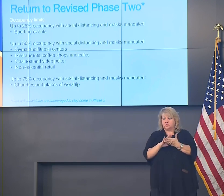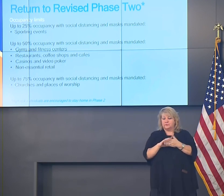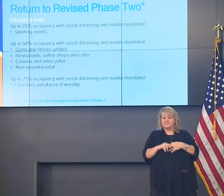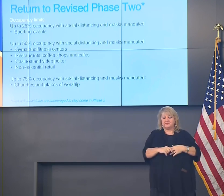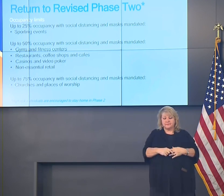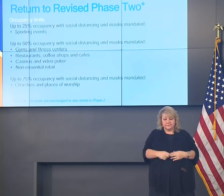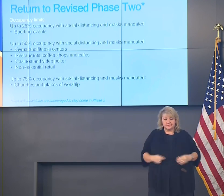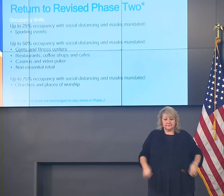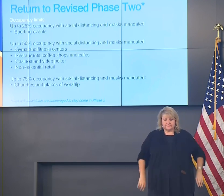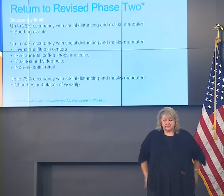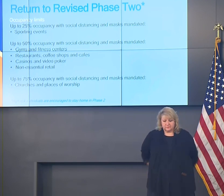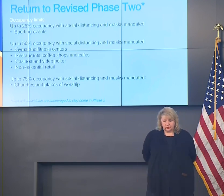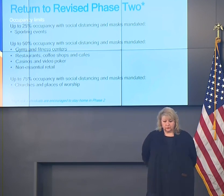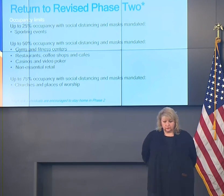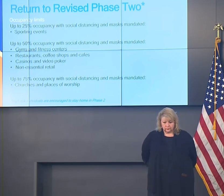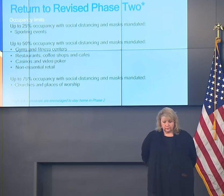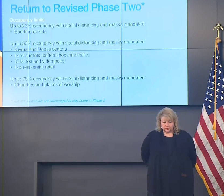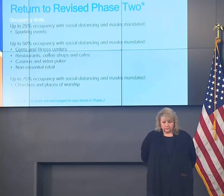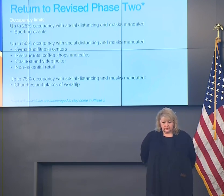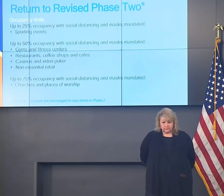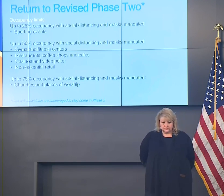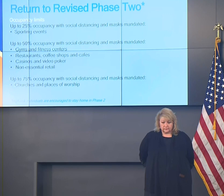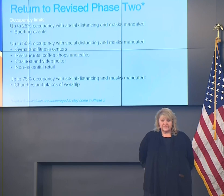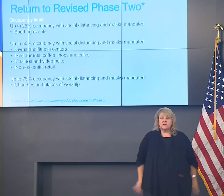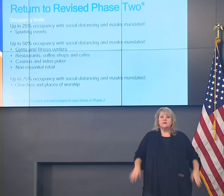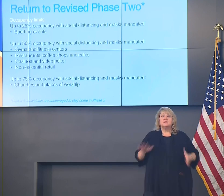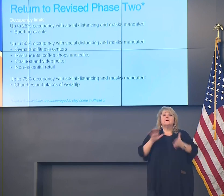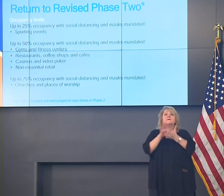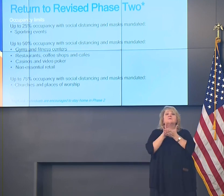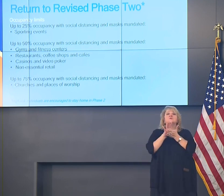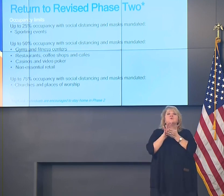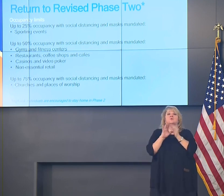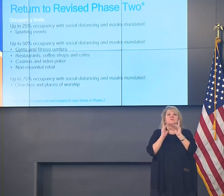districts are doing a good job across the state of Louisiana.